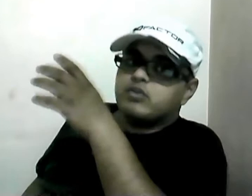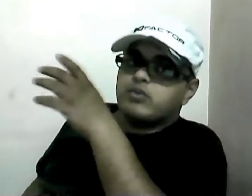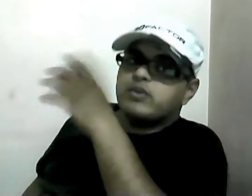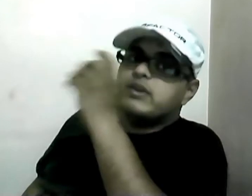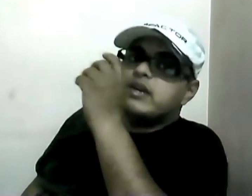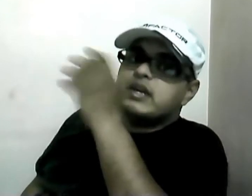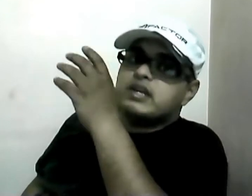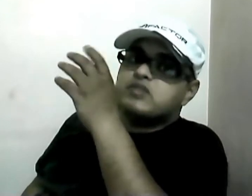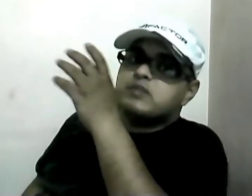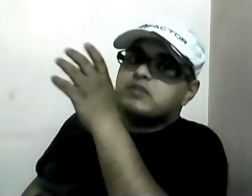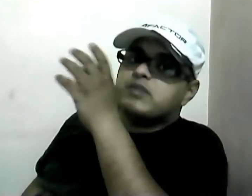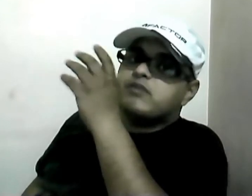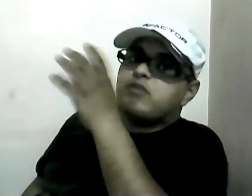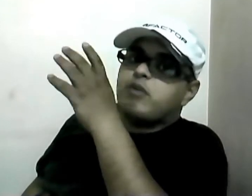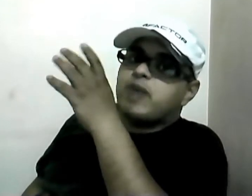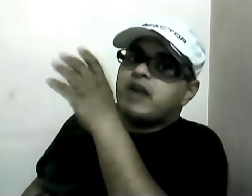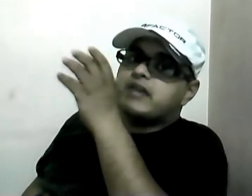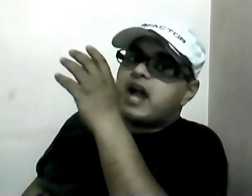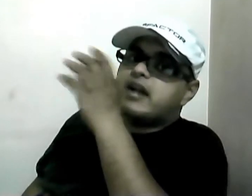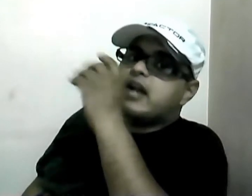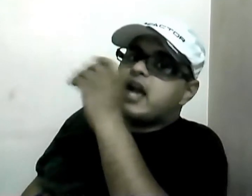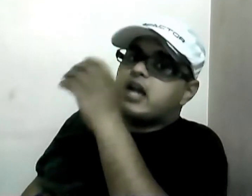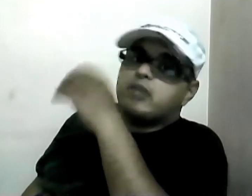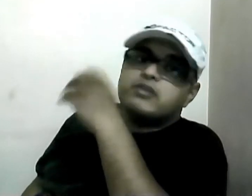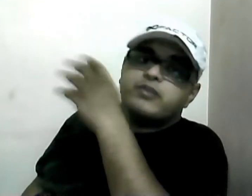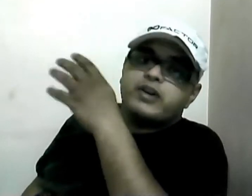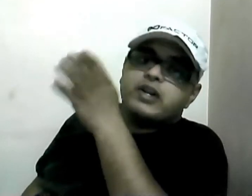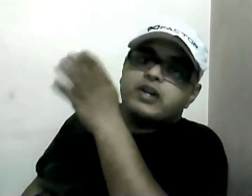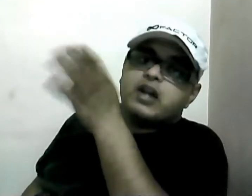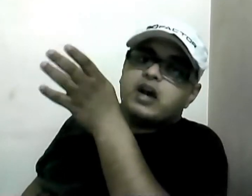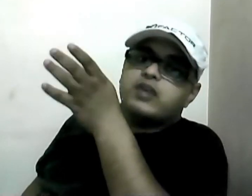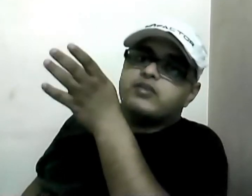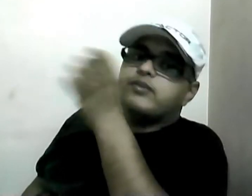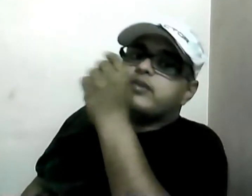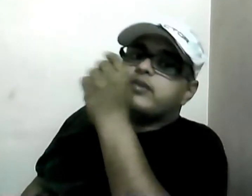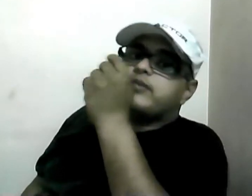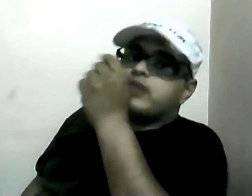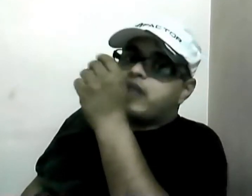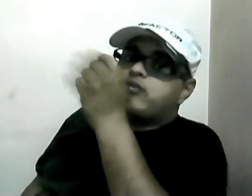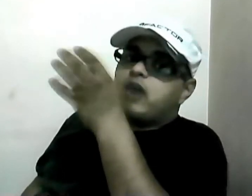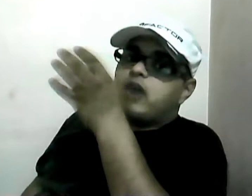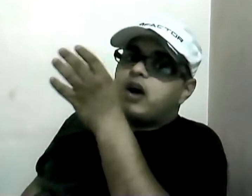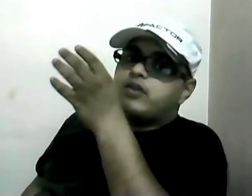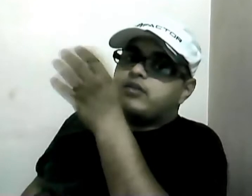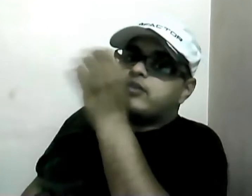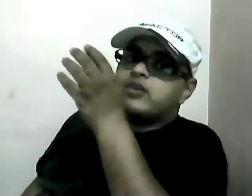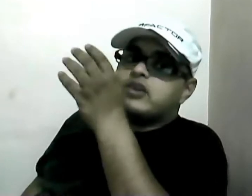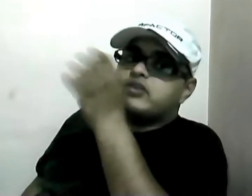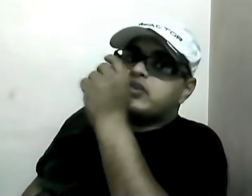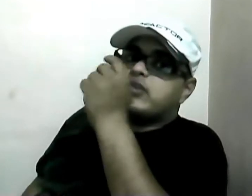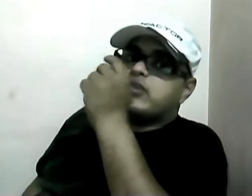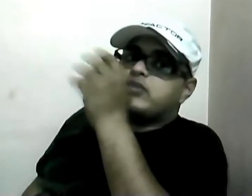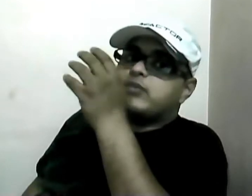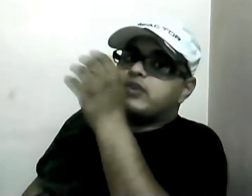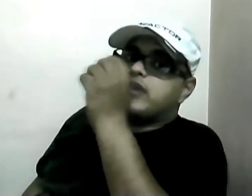in a specific format that enables very large and fast creation of summaries and